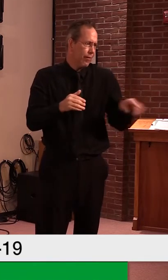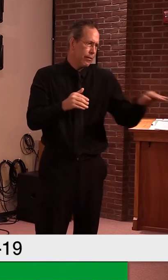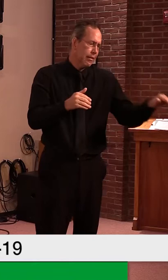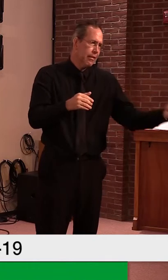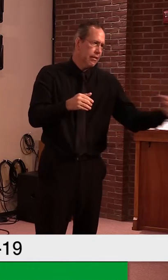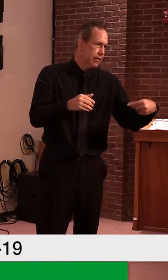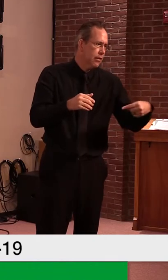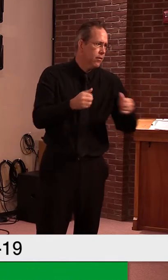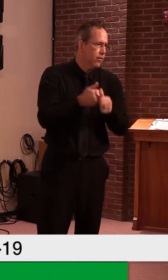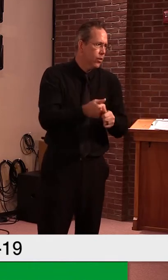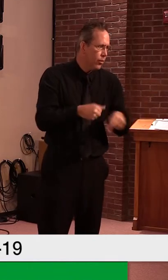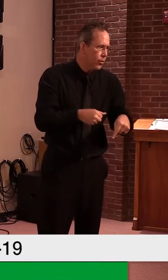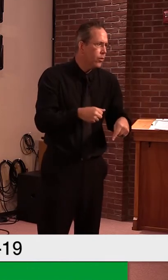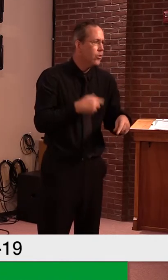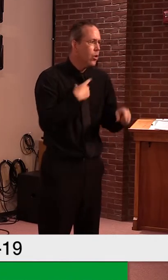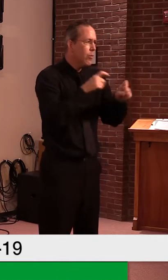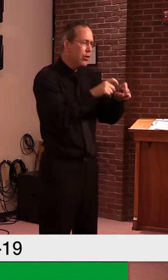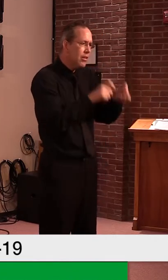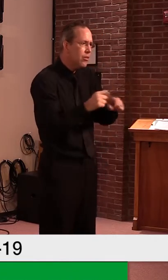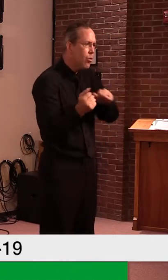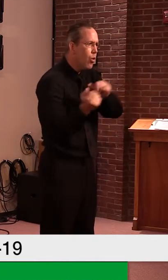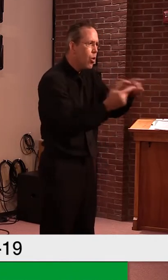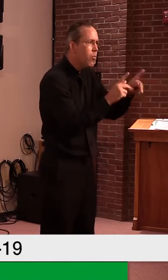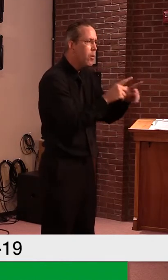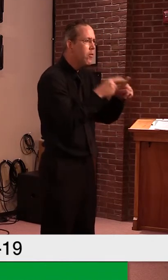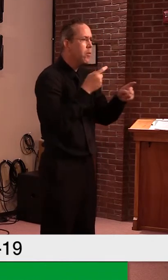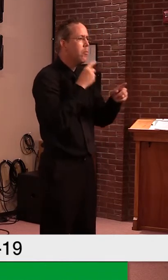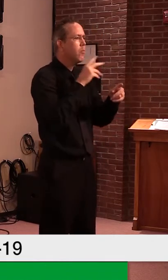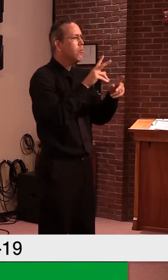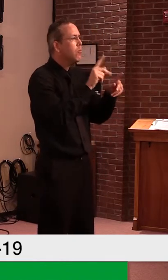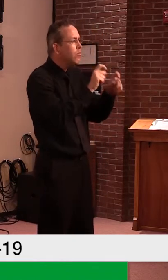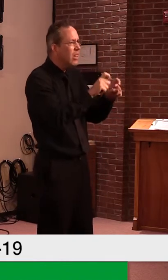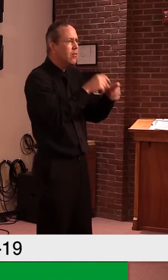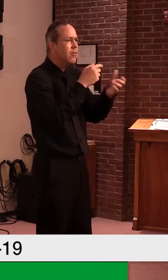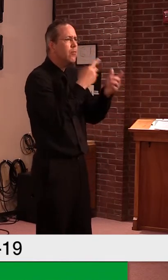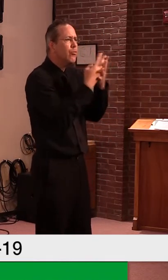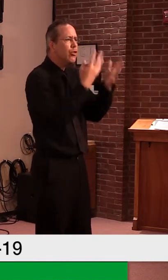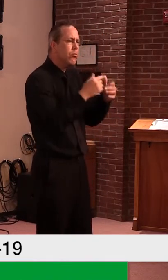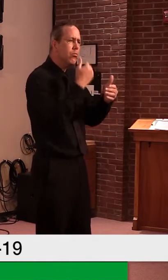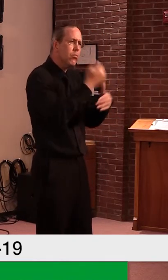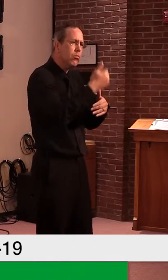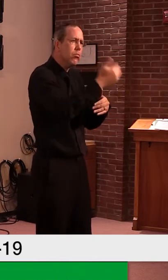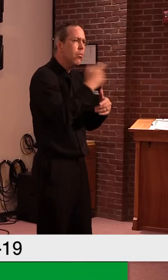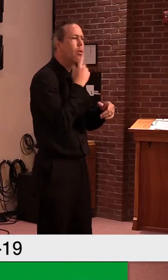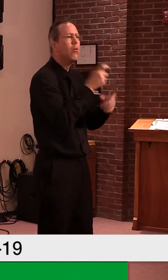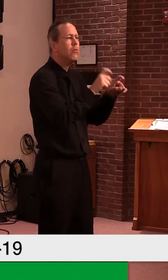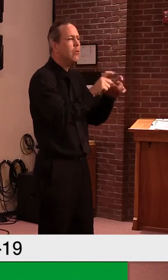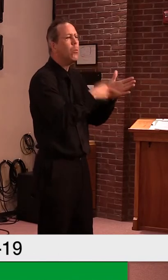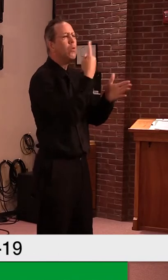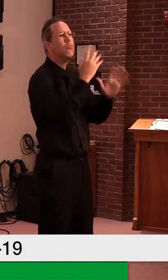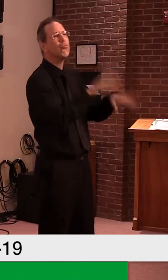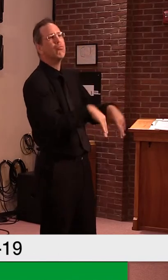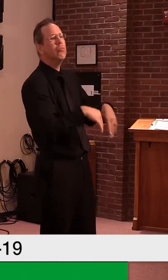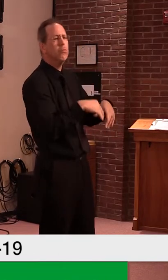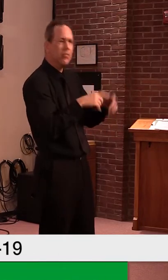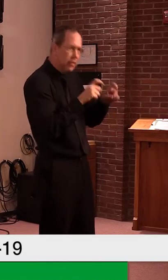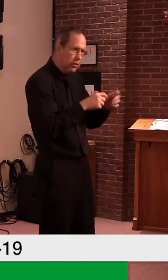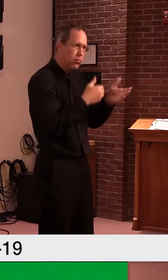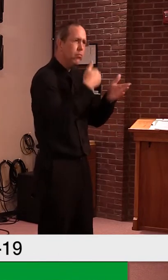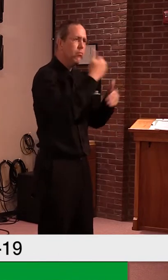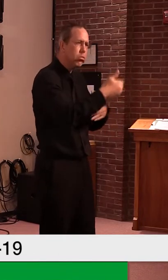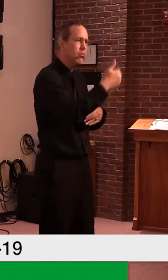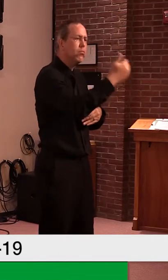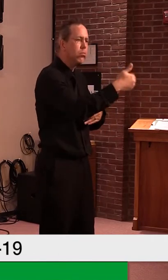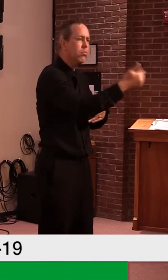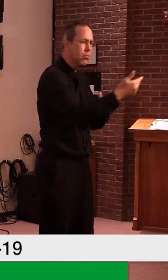And that includes regular testing of the population in a rotating basis like we do here in Vermont. In Vermont, we